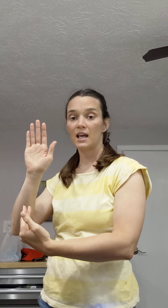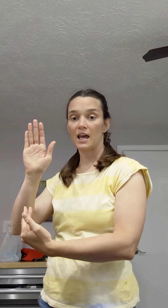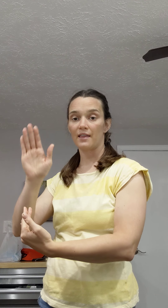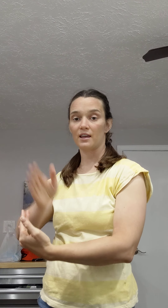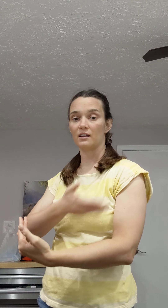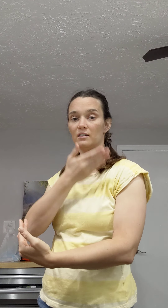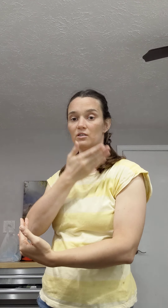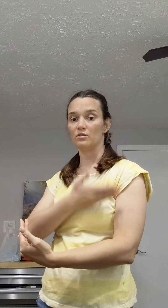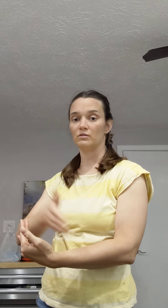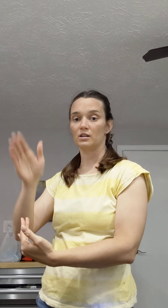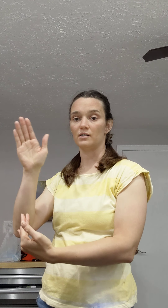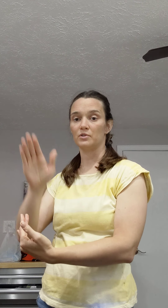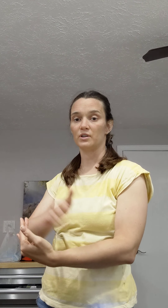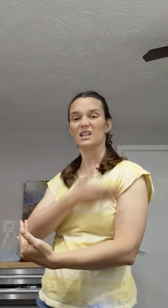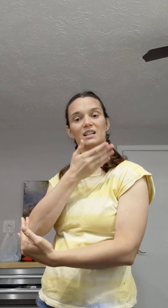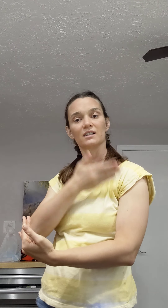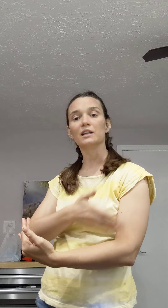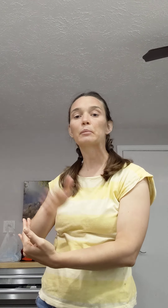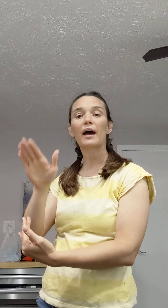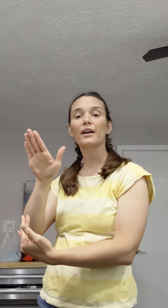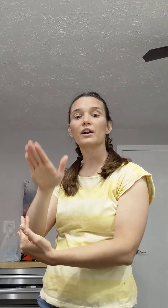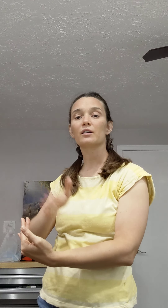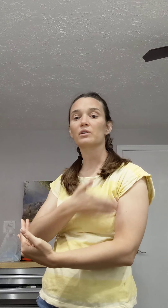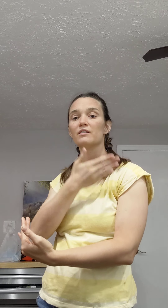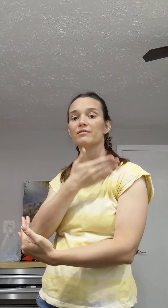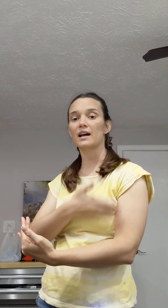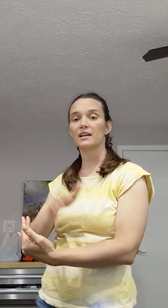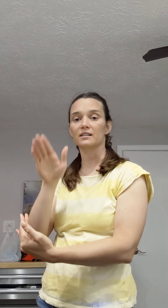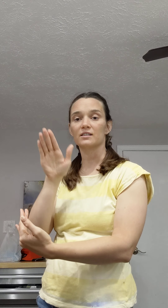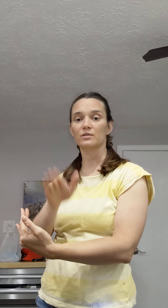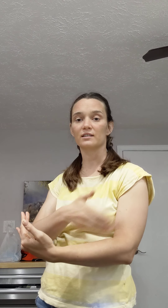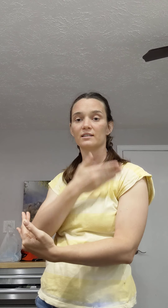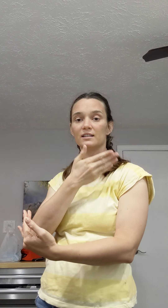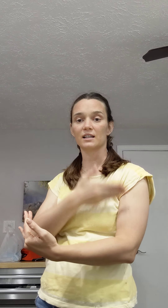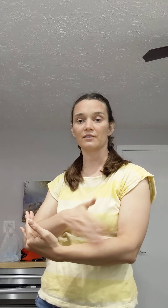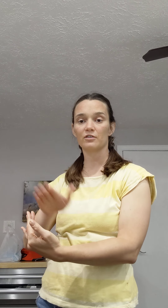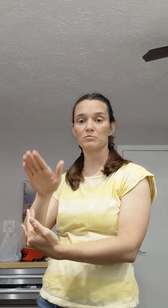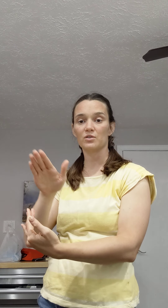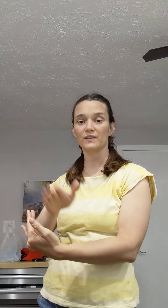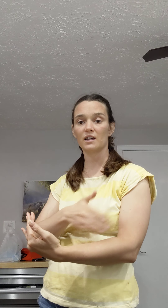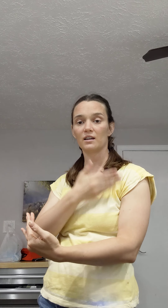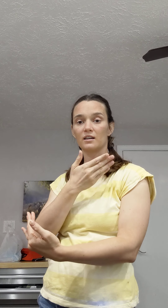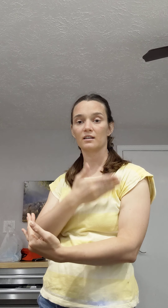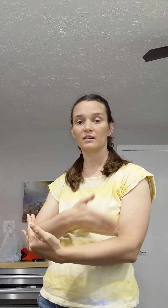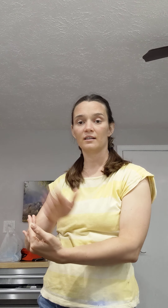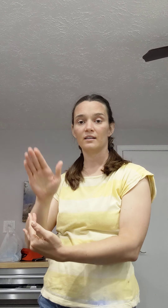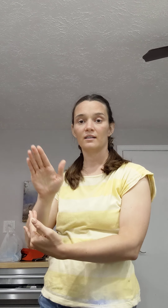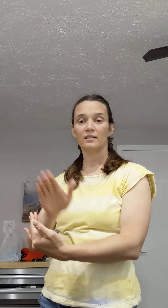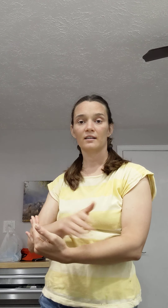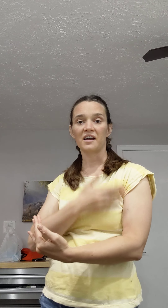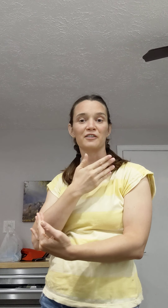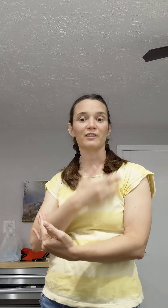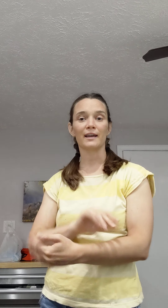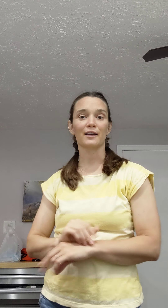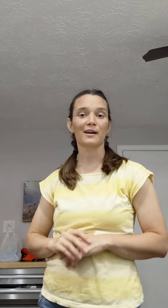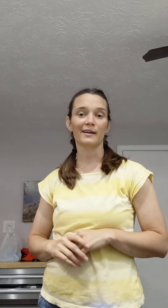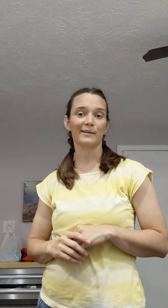And then you do a conducting pattern with a flat hand. So this is the sign for music. Kind of like a